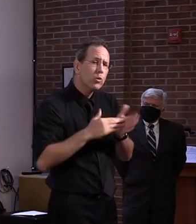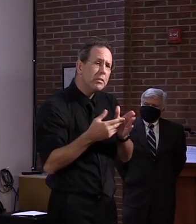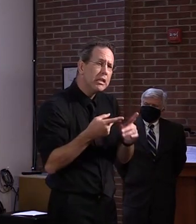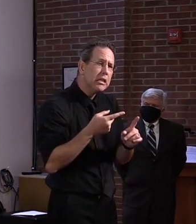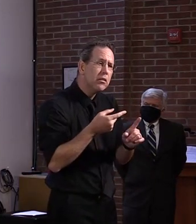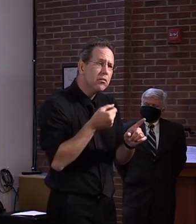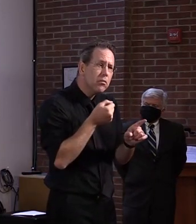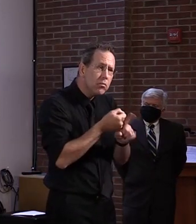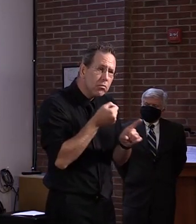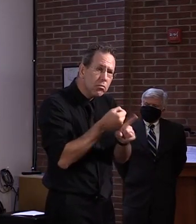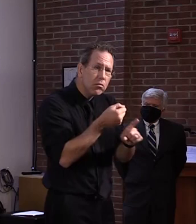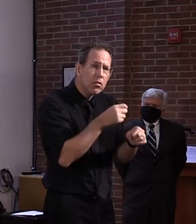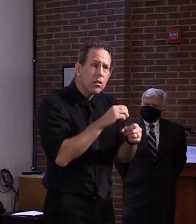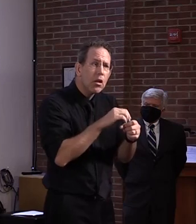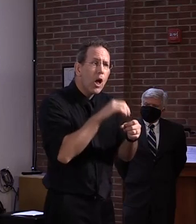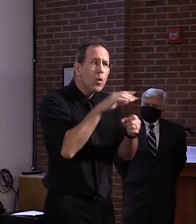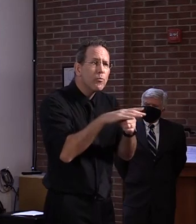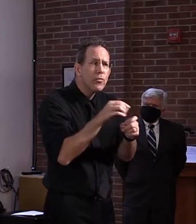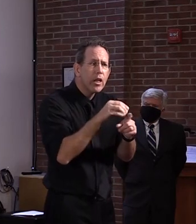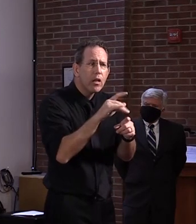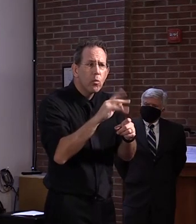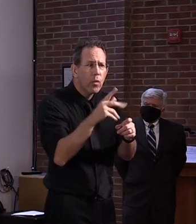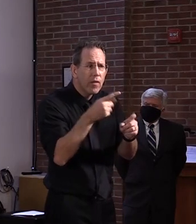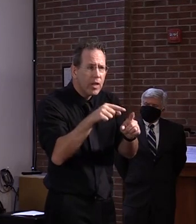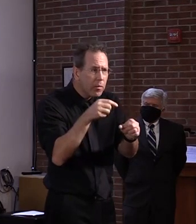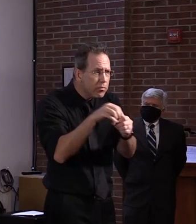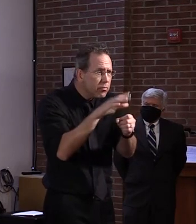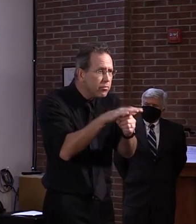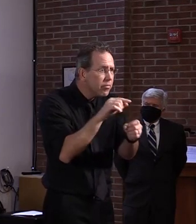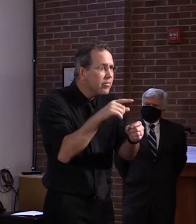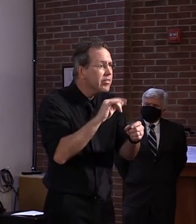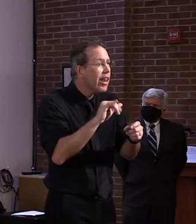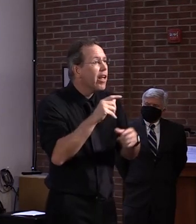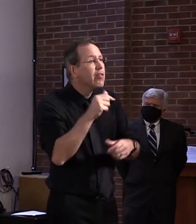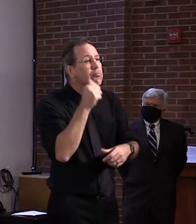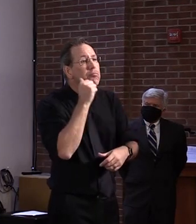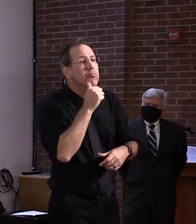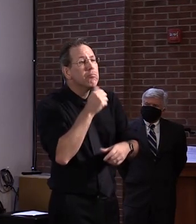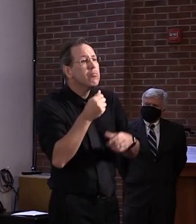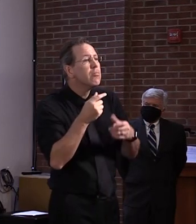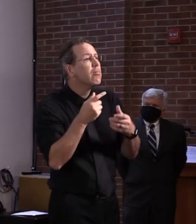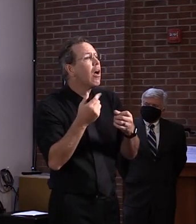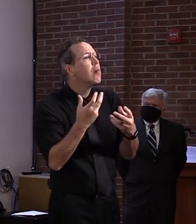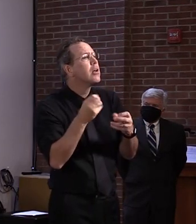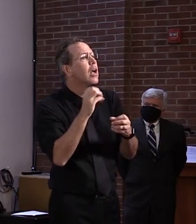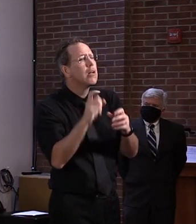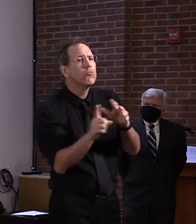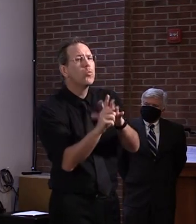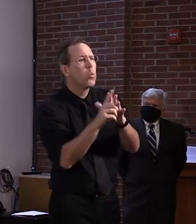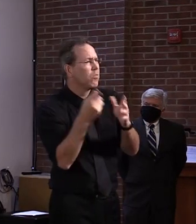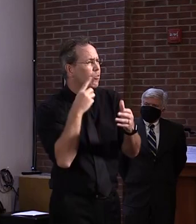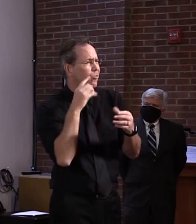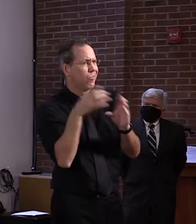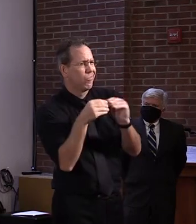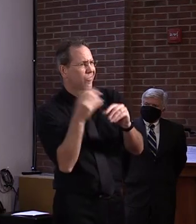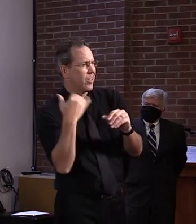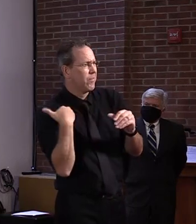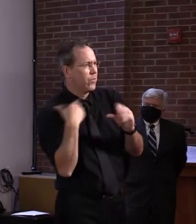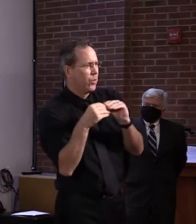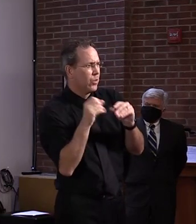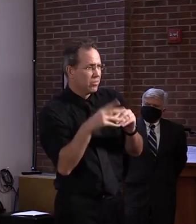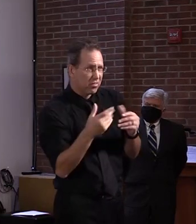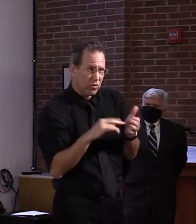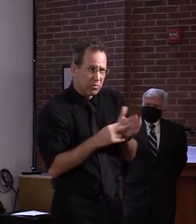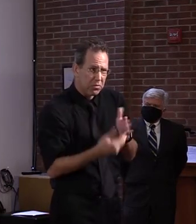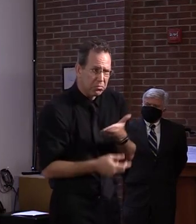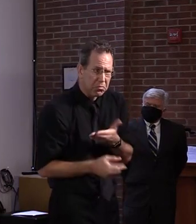we be able to see, like, day to day how many cases there have been in total in schools, how many tests we've been conducted in total in schools? Yeah,